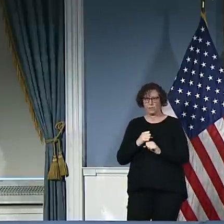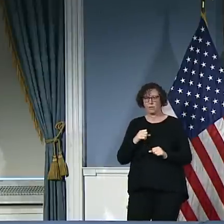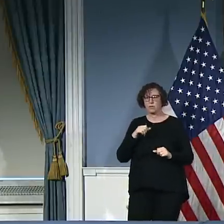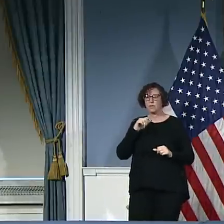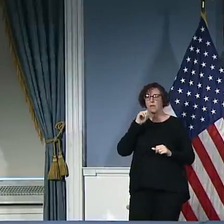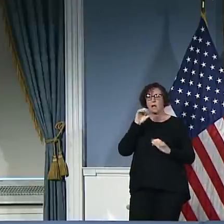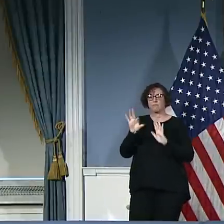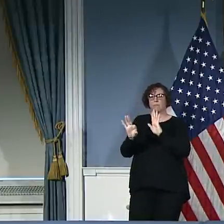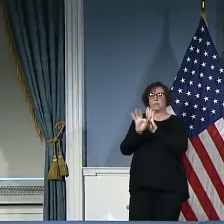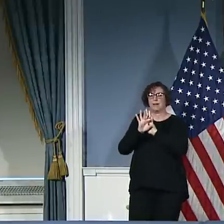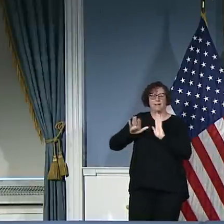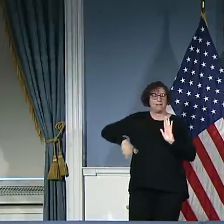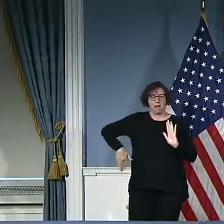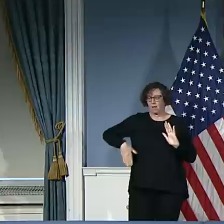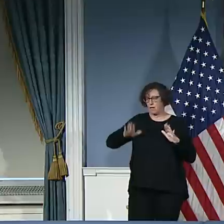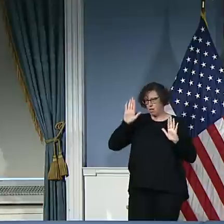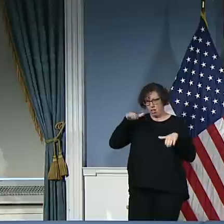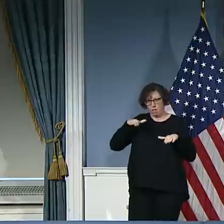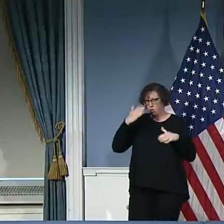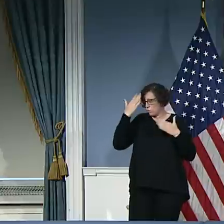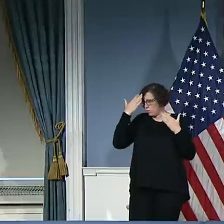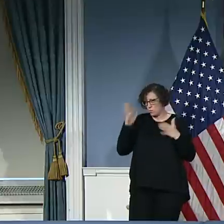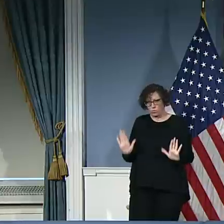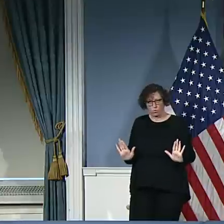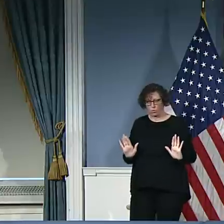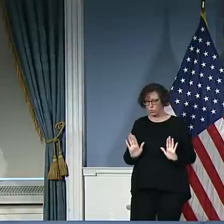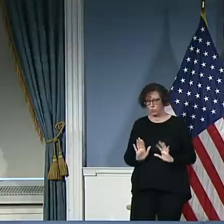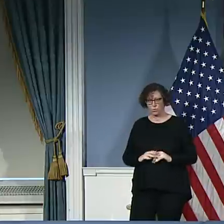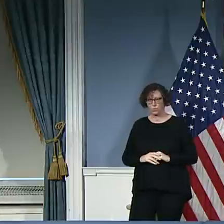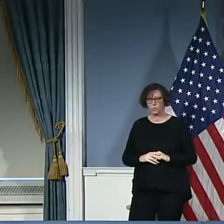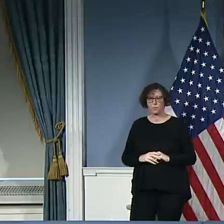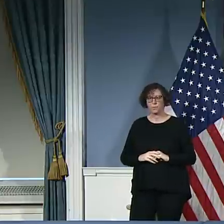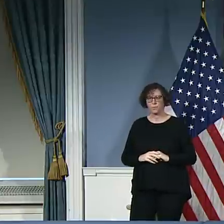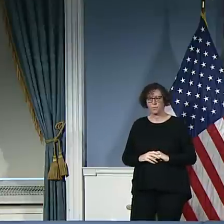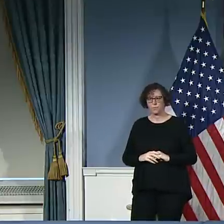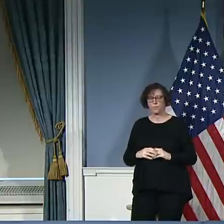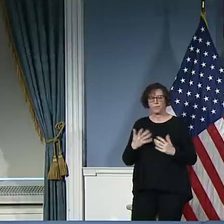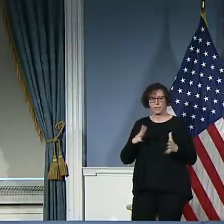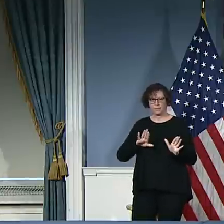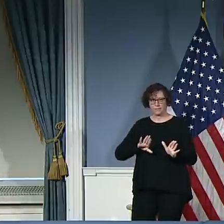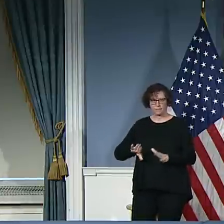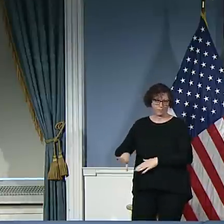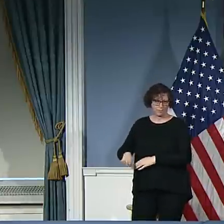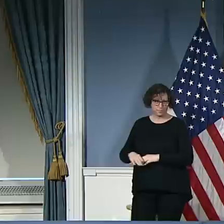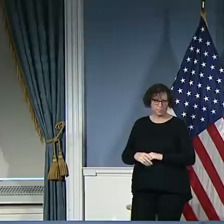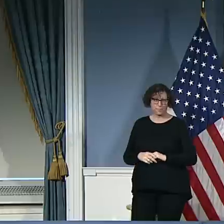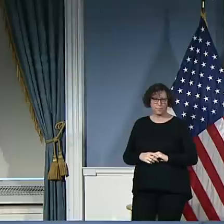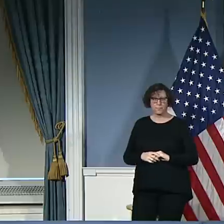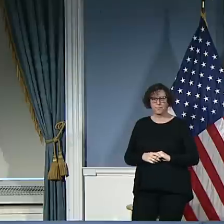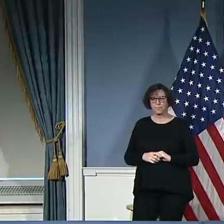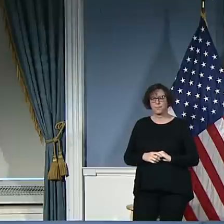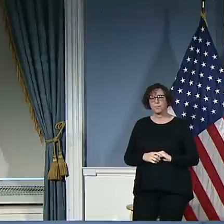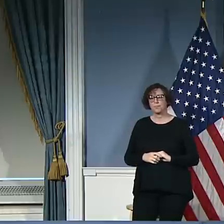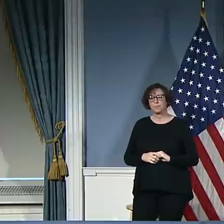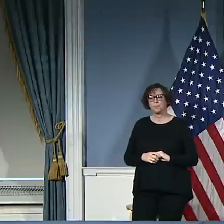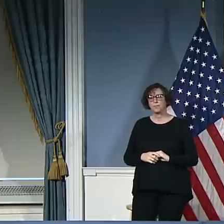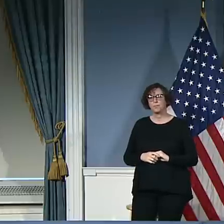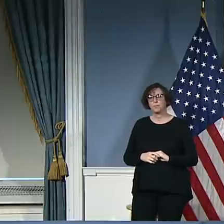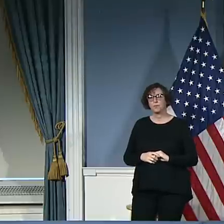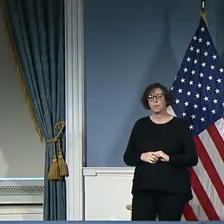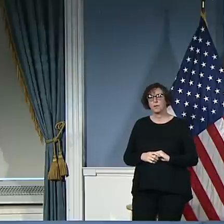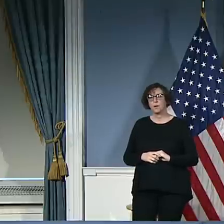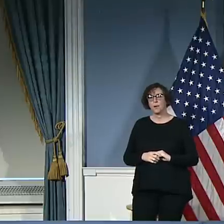the daily increases in positive cases and in deaths, you know, we've seen these social distancing